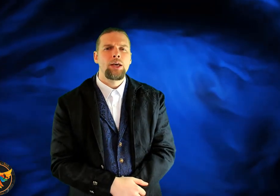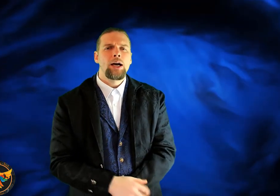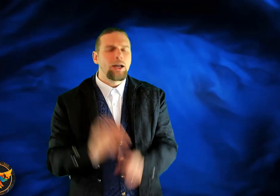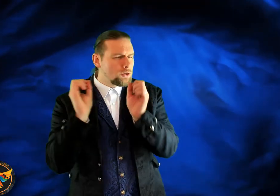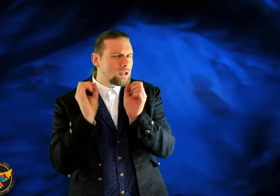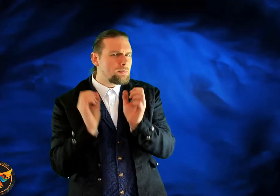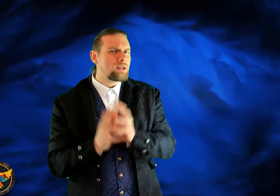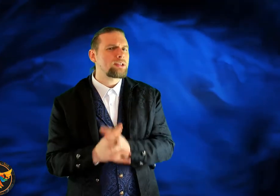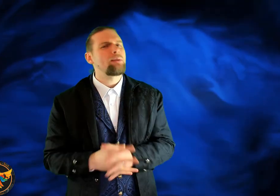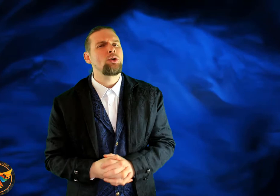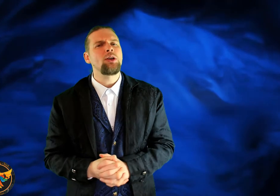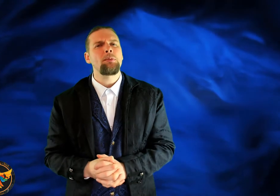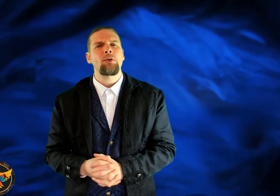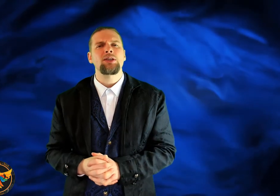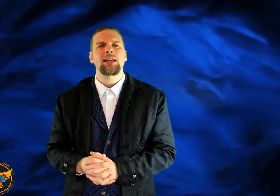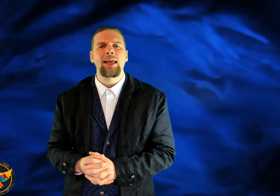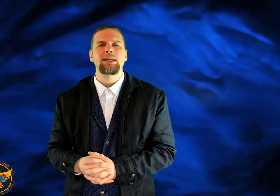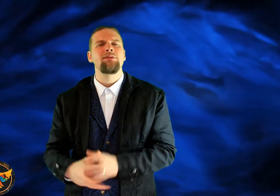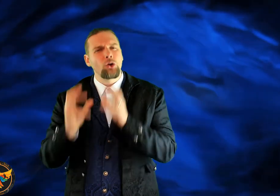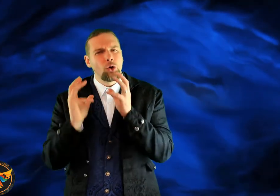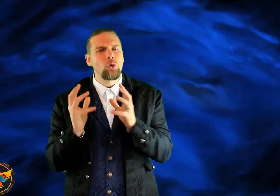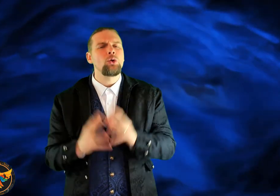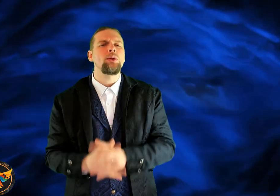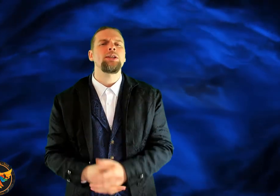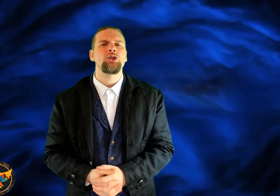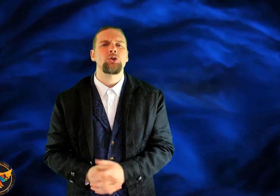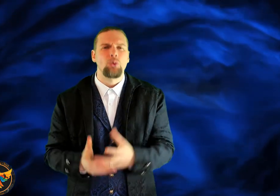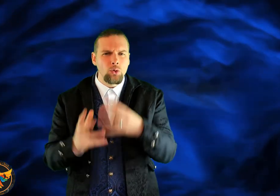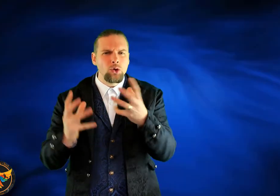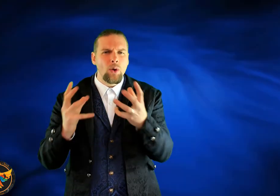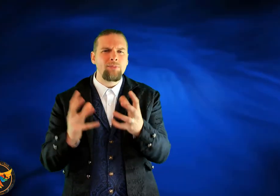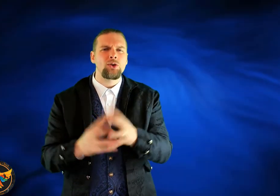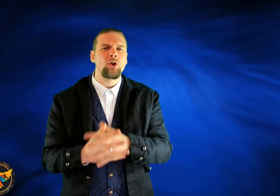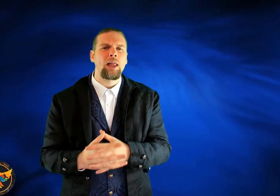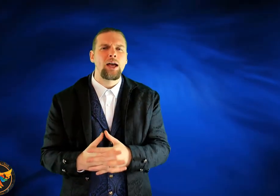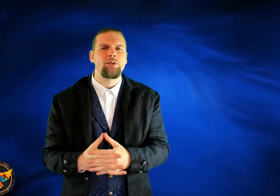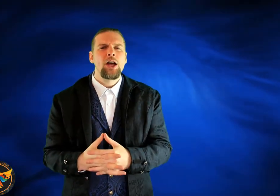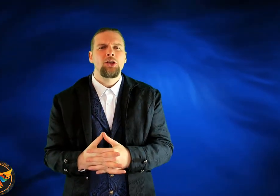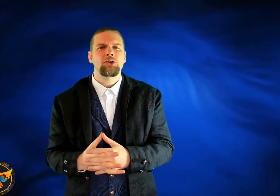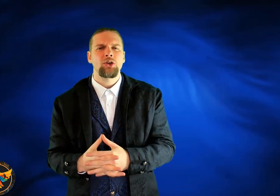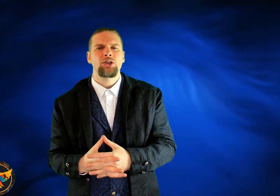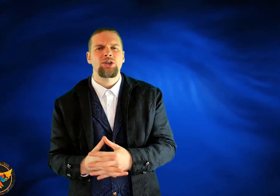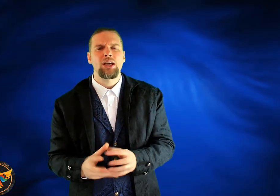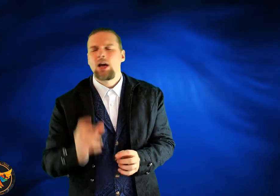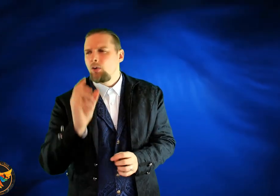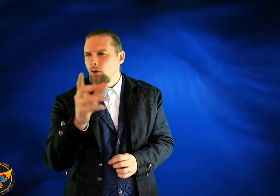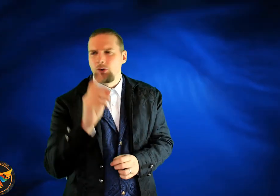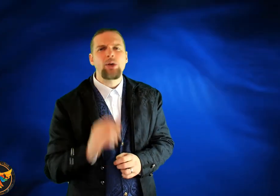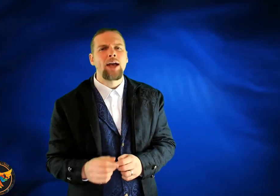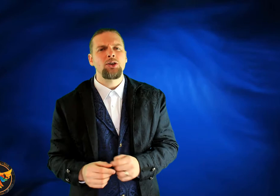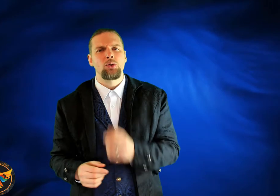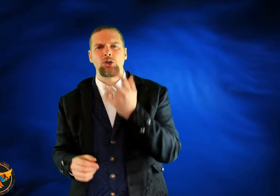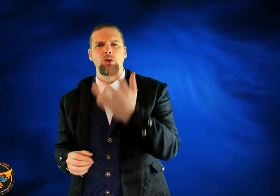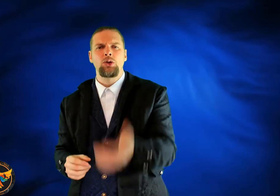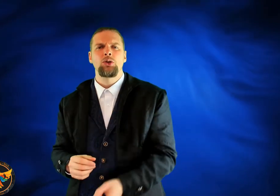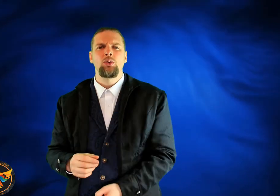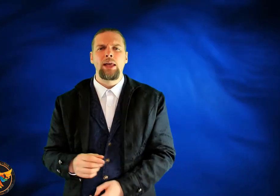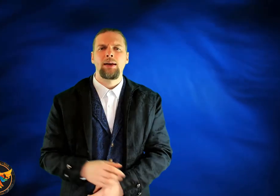And you need to be the same. You need to be very selective on who you listen to, who you have in your life that's going to say, well, you can do this. You can do that.